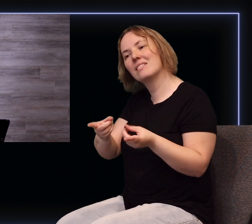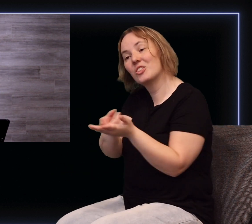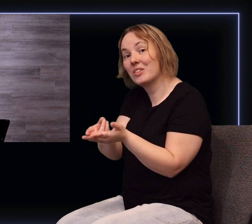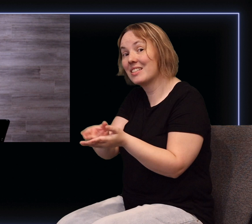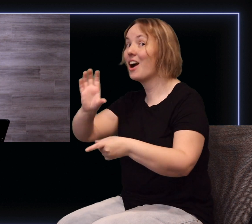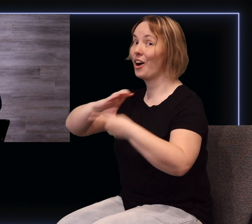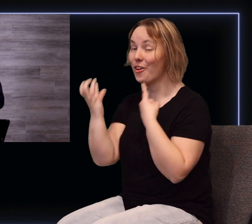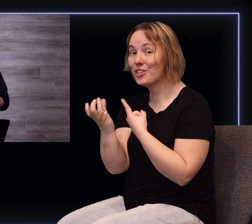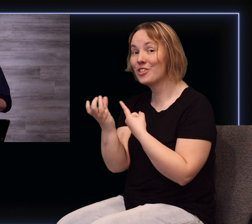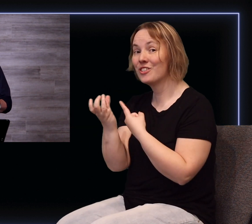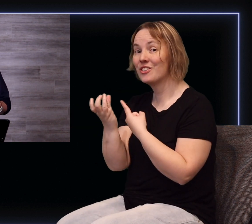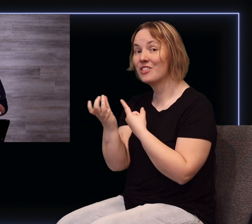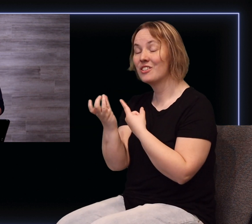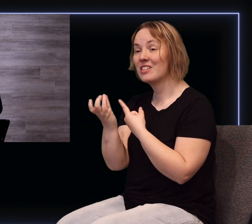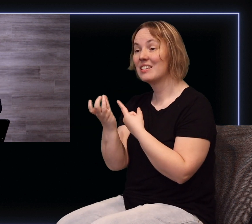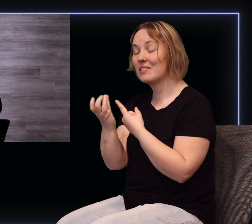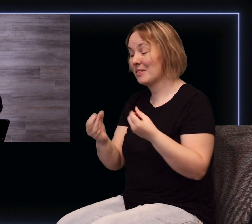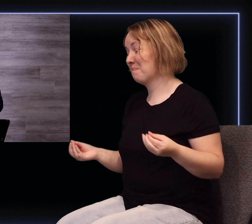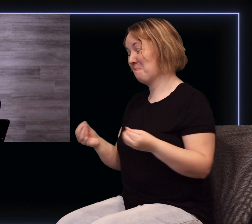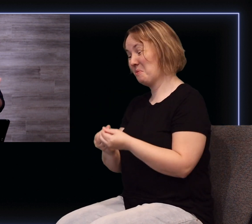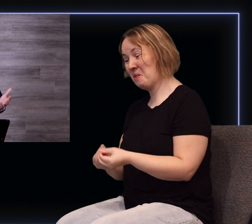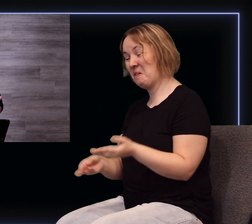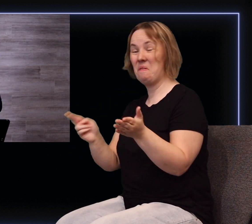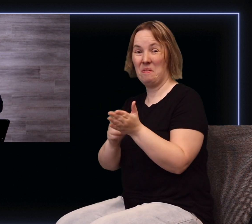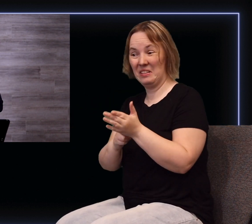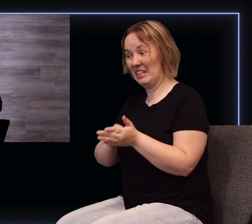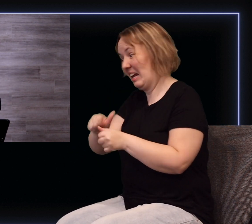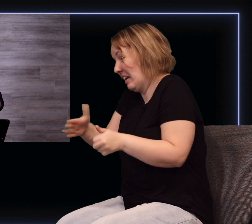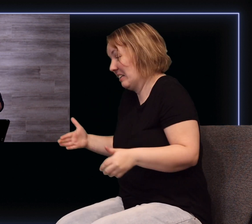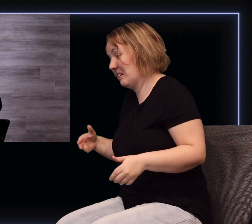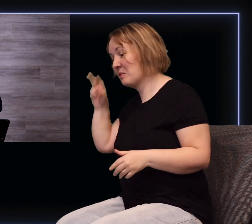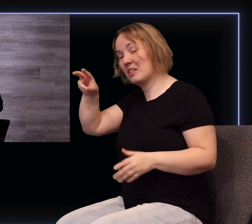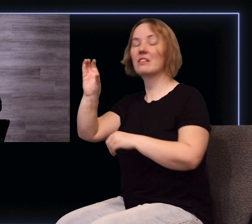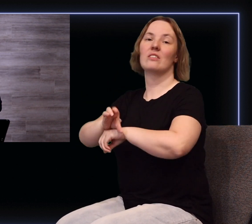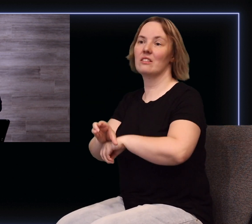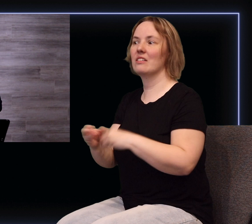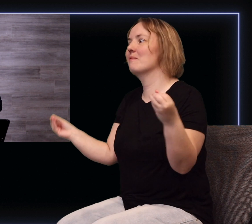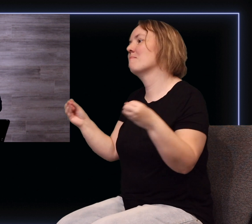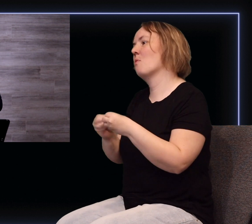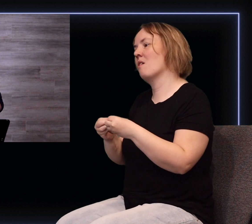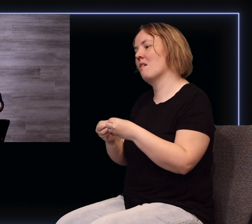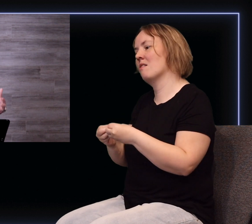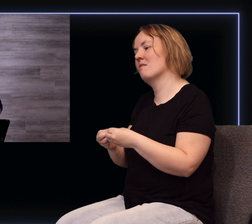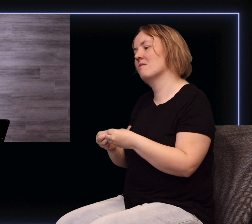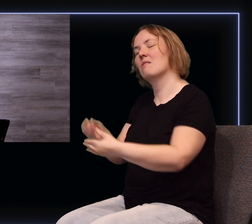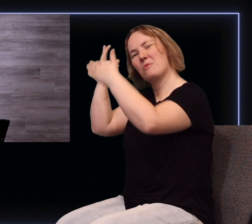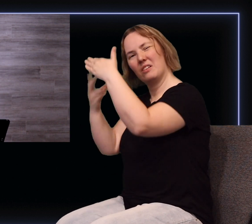the matter is that our culture itself is much more repetitious than anything that you see in the church. It's much more predictable.